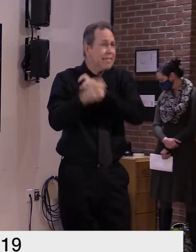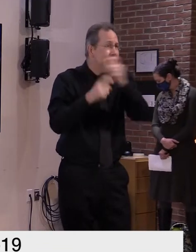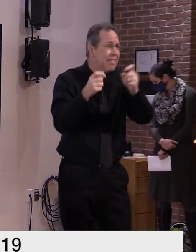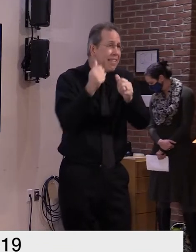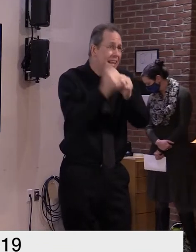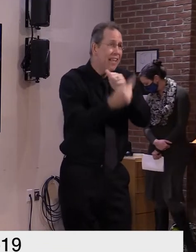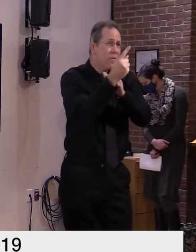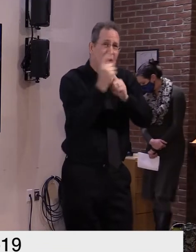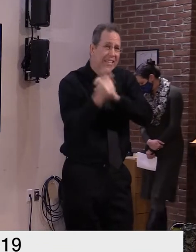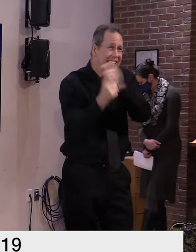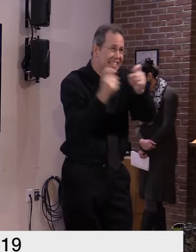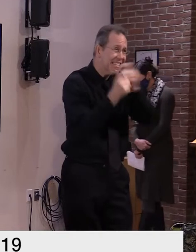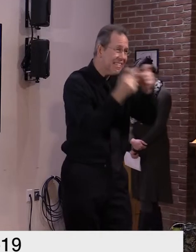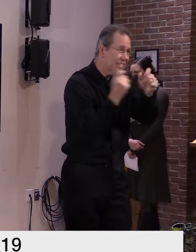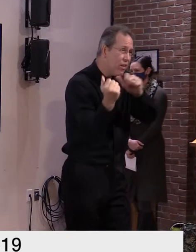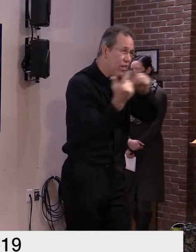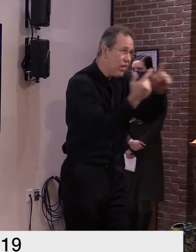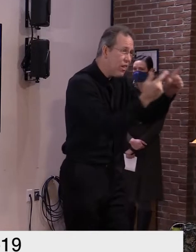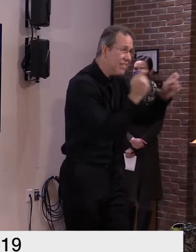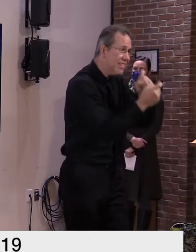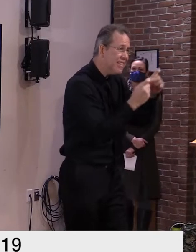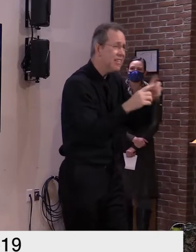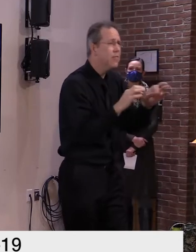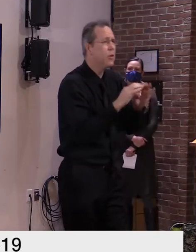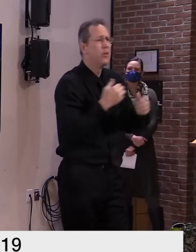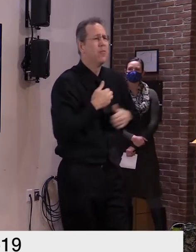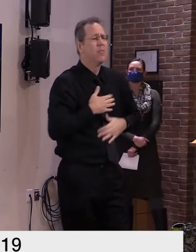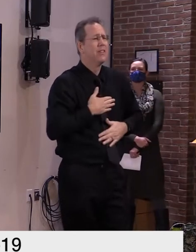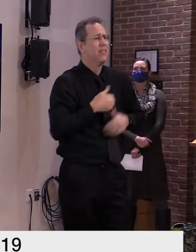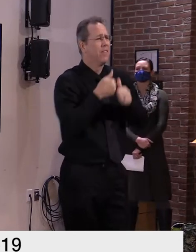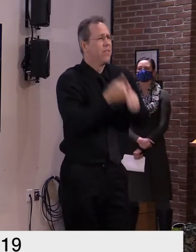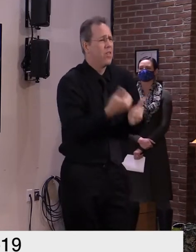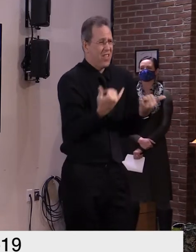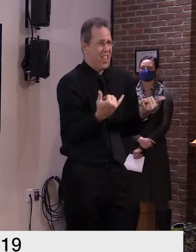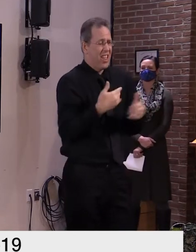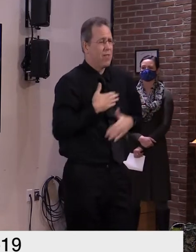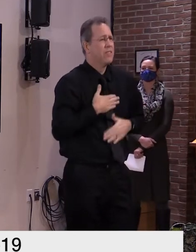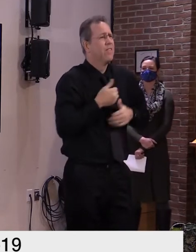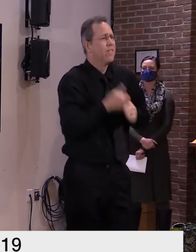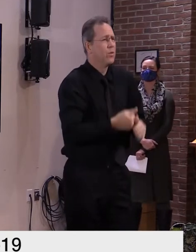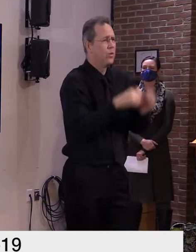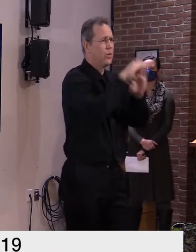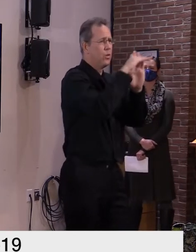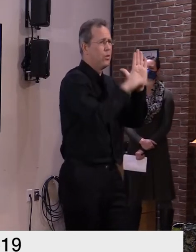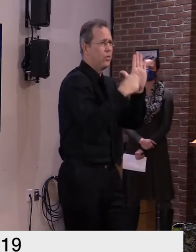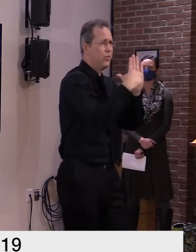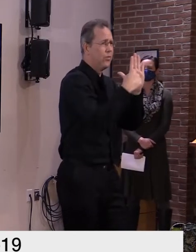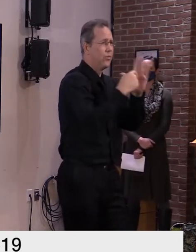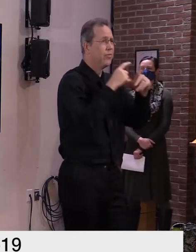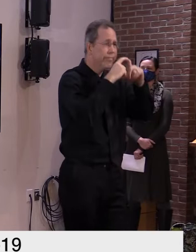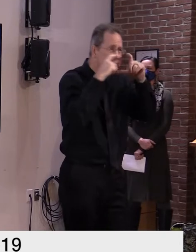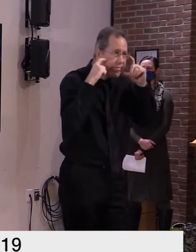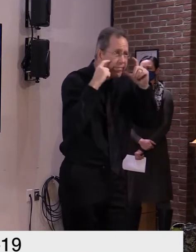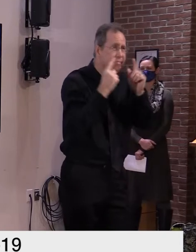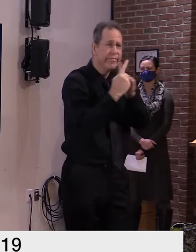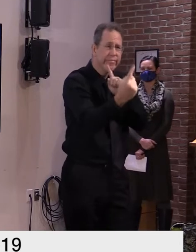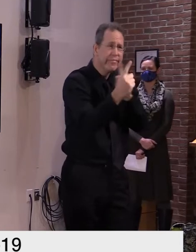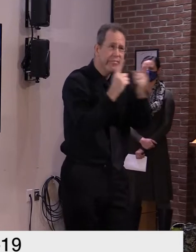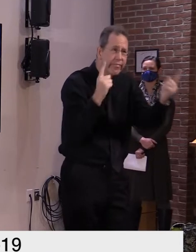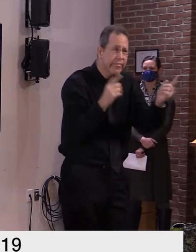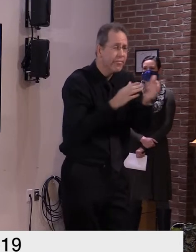again to continue wearing a mask avoid crowds and gatherings and quarantine when you need to